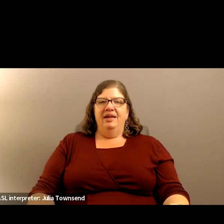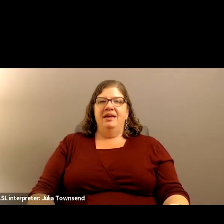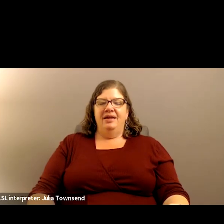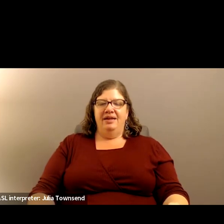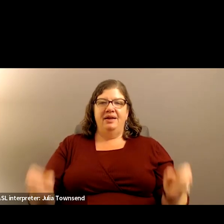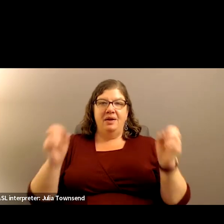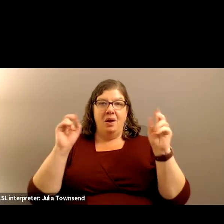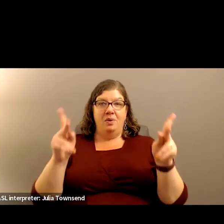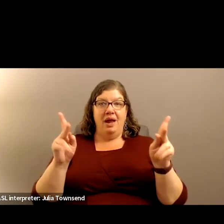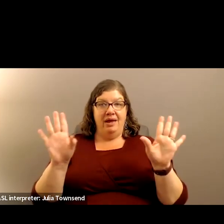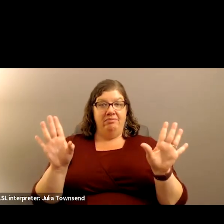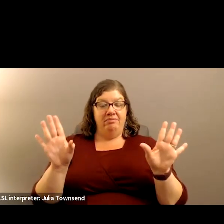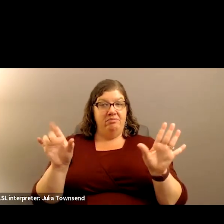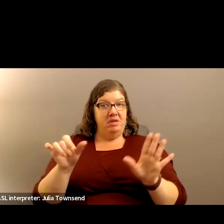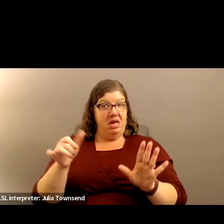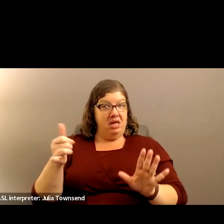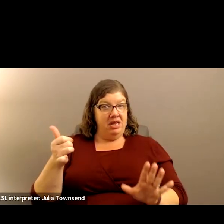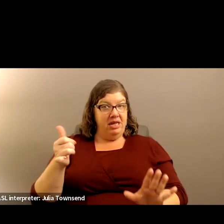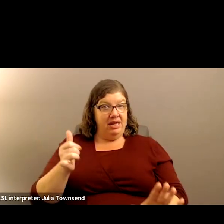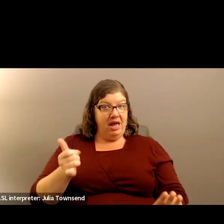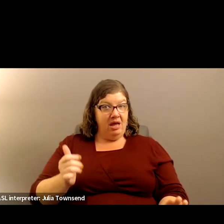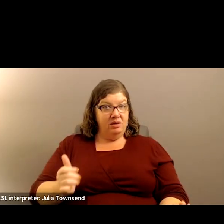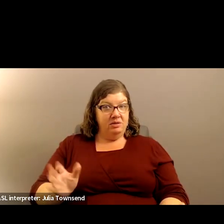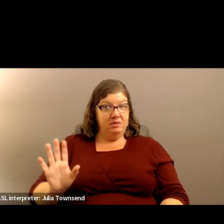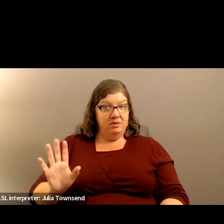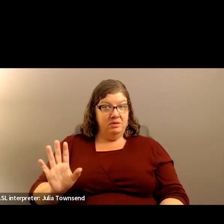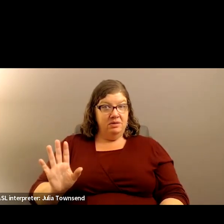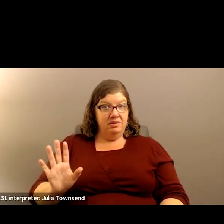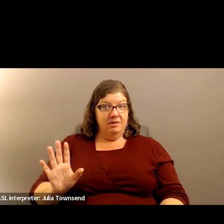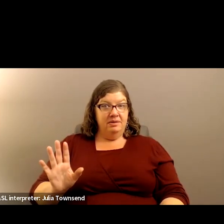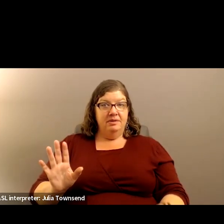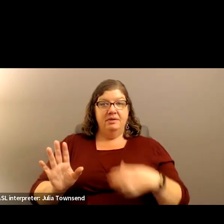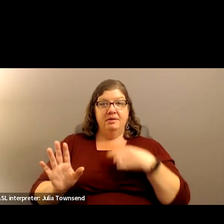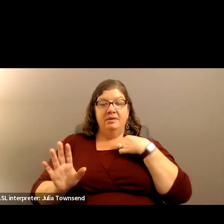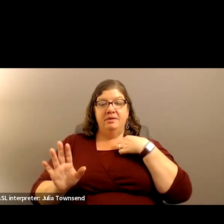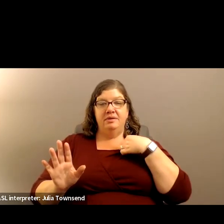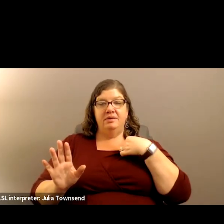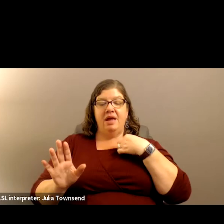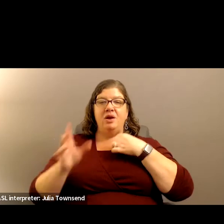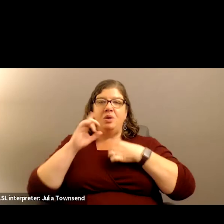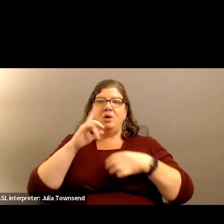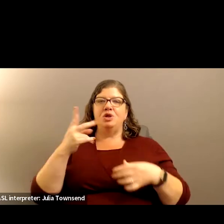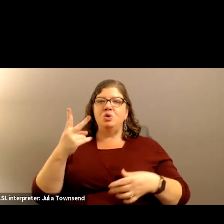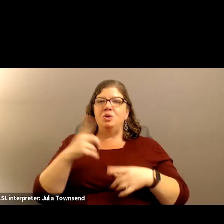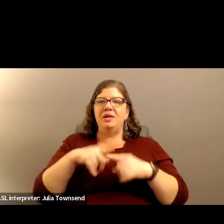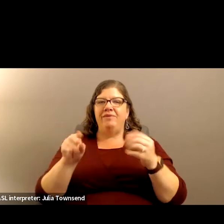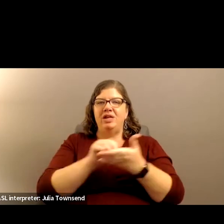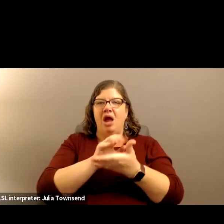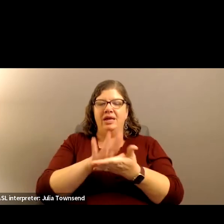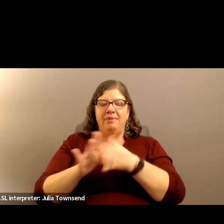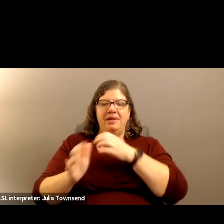All right. Anything else? We sort of moved between two other documents. And so,